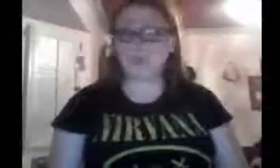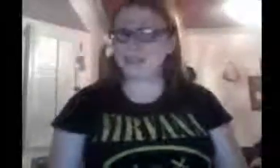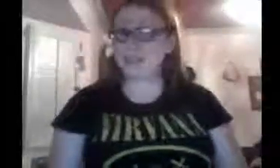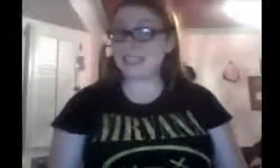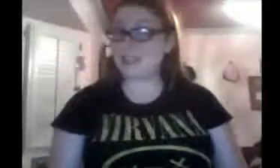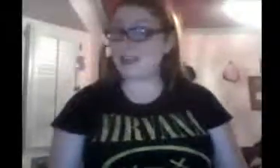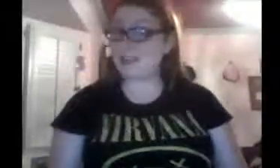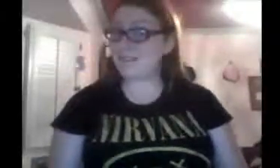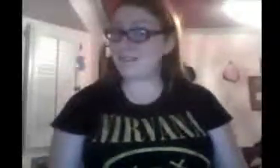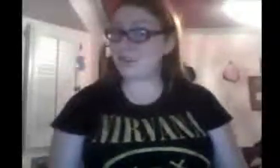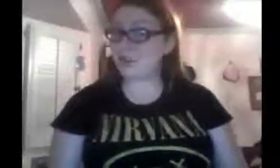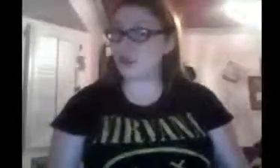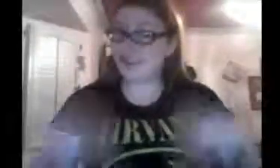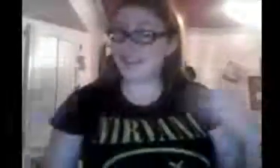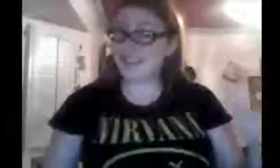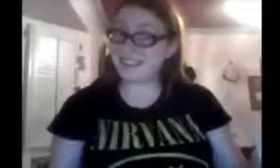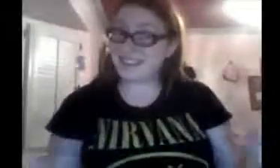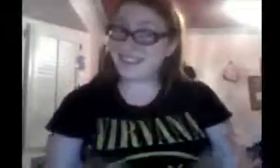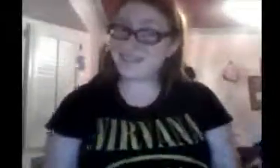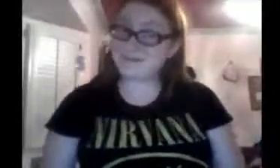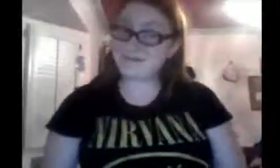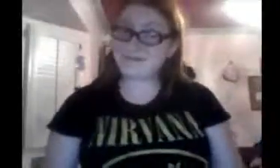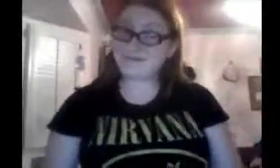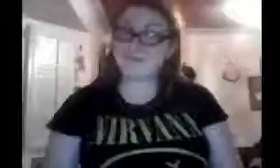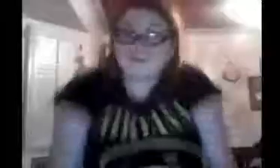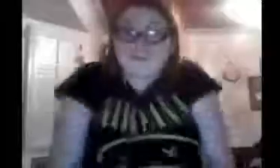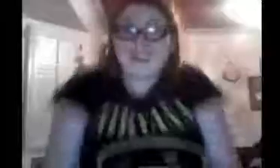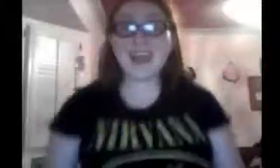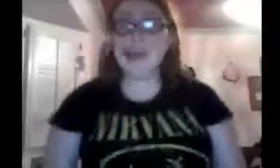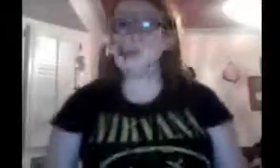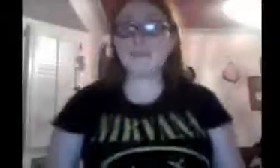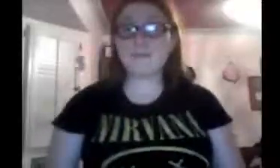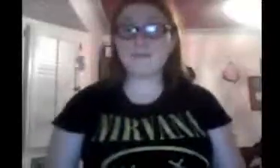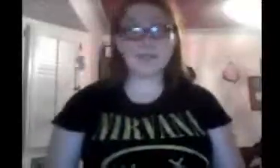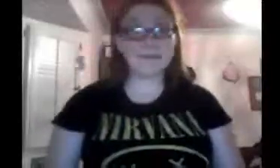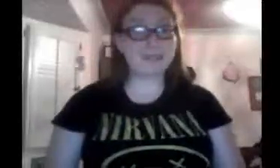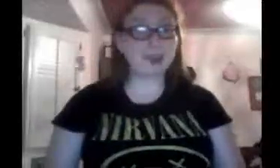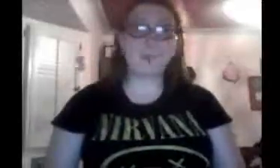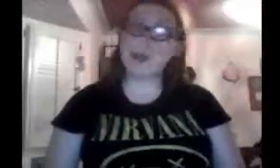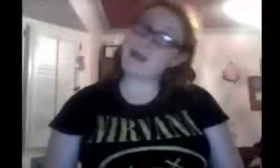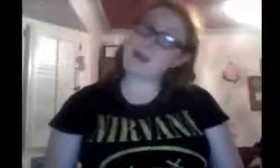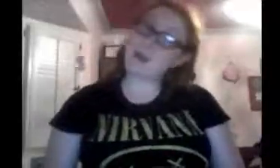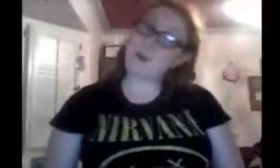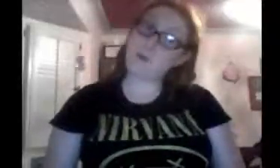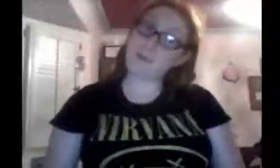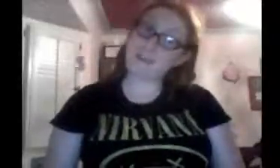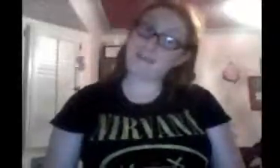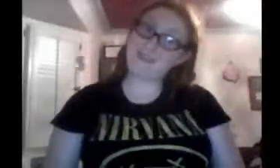could be the next Kurt Cobain. Kurt Cobain. Hey, I can dress up as Cobain. Cobain beef.